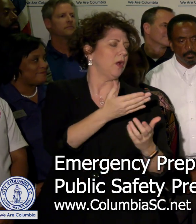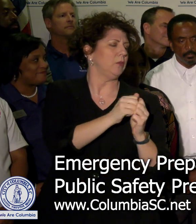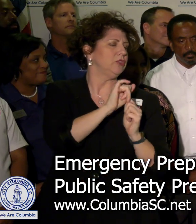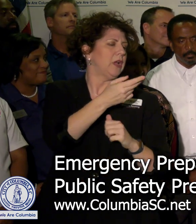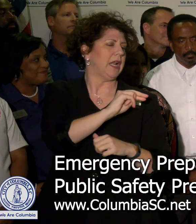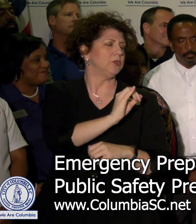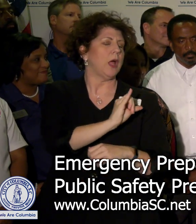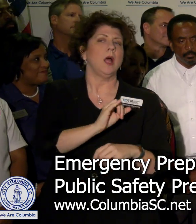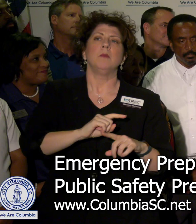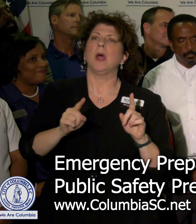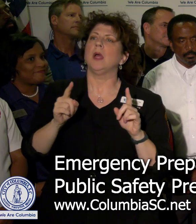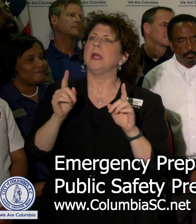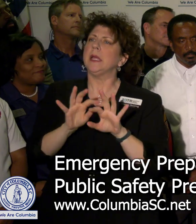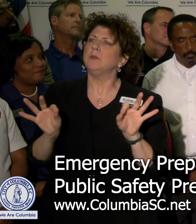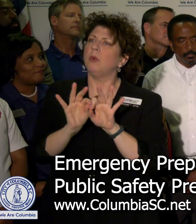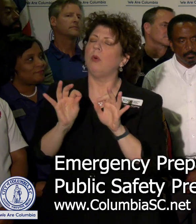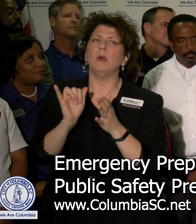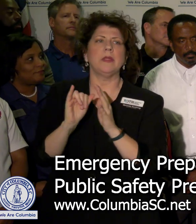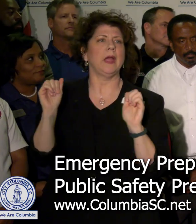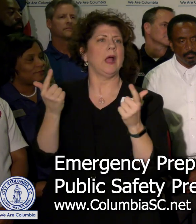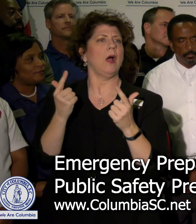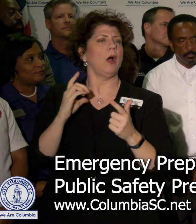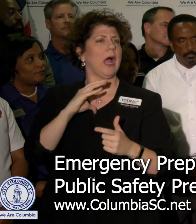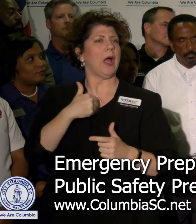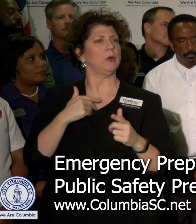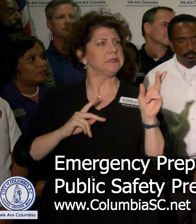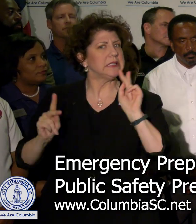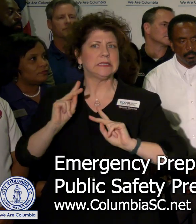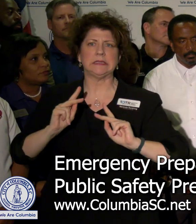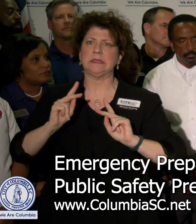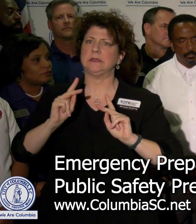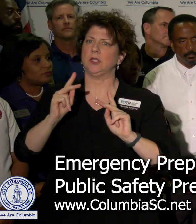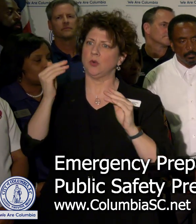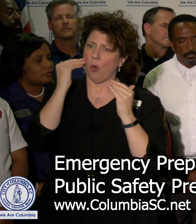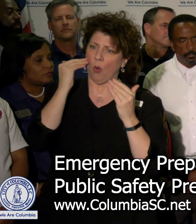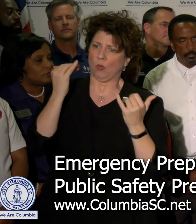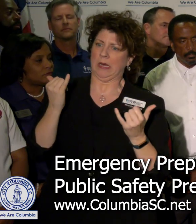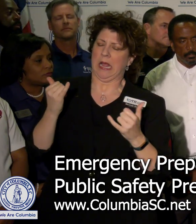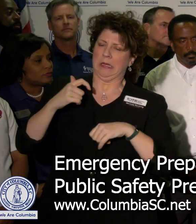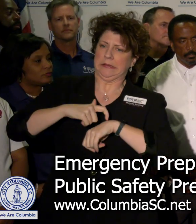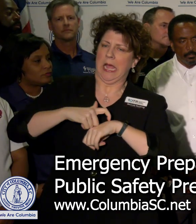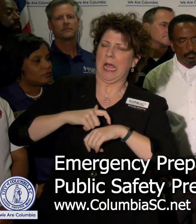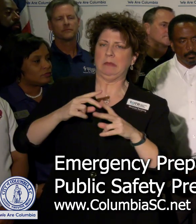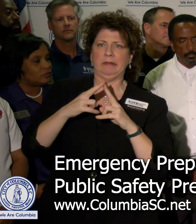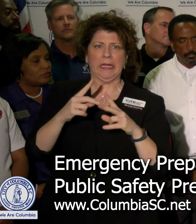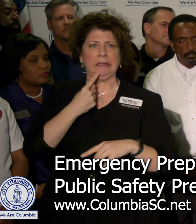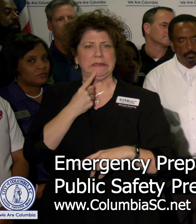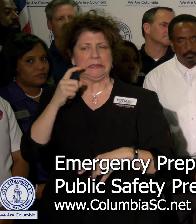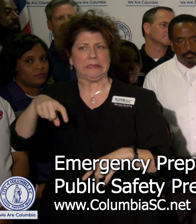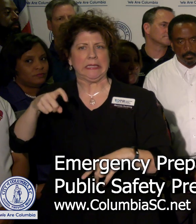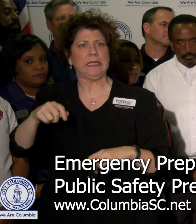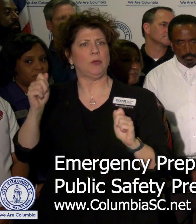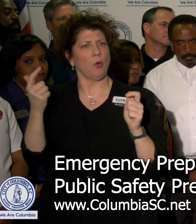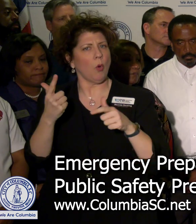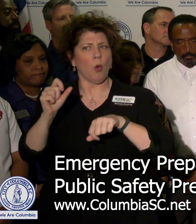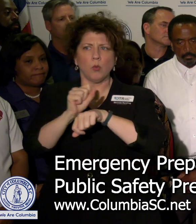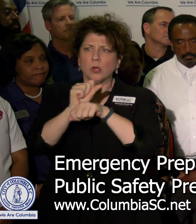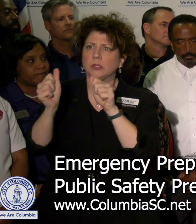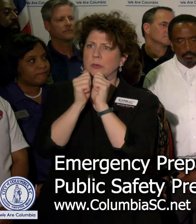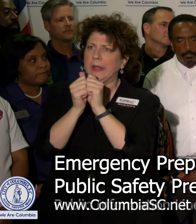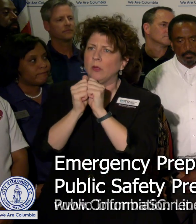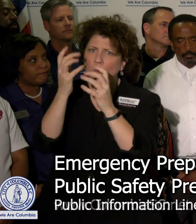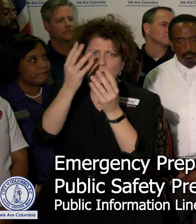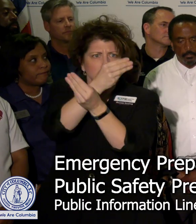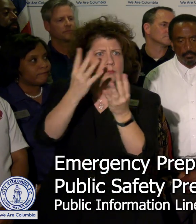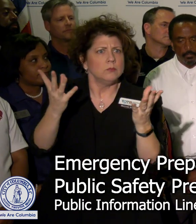as well, because it's important that our citizens know in this time of great need that we're all working together. That we're all working together